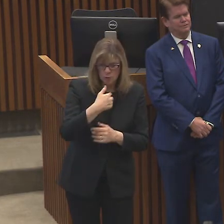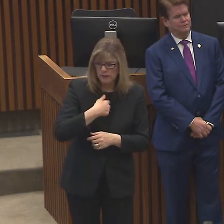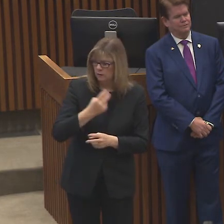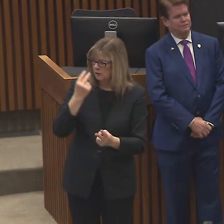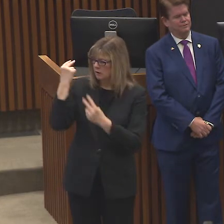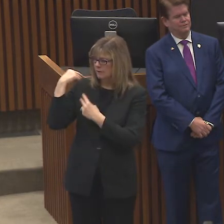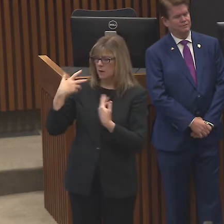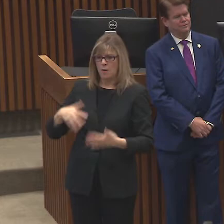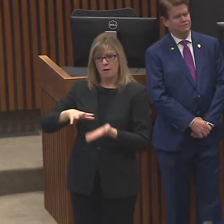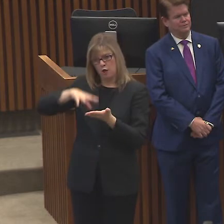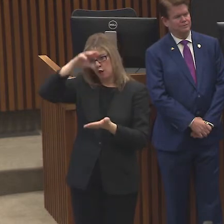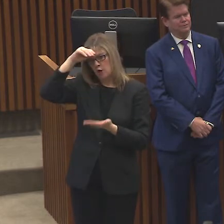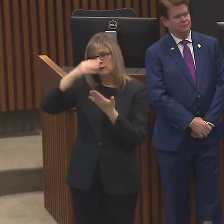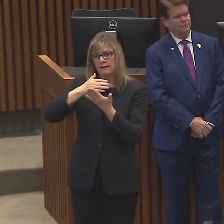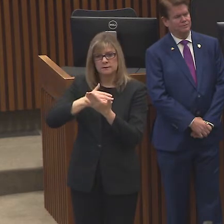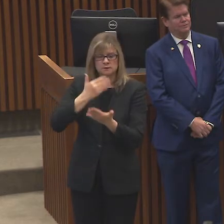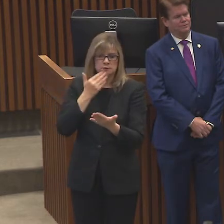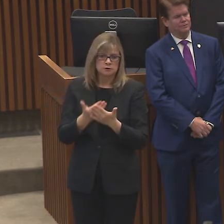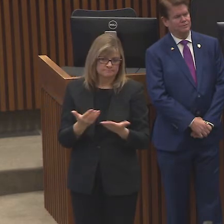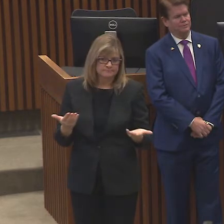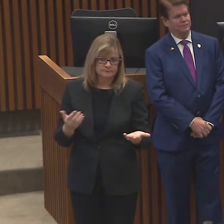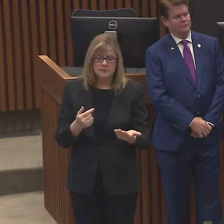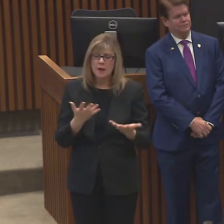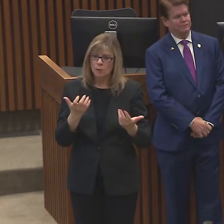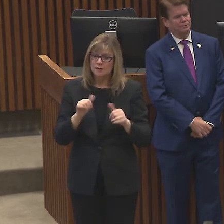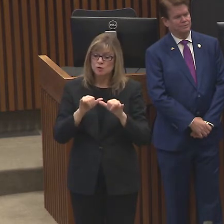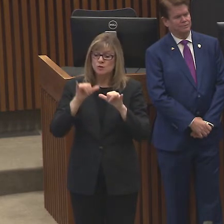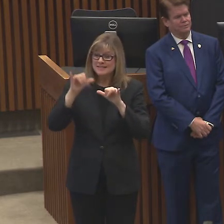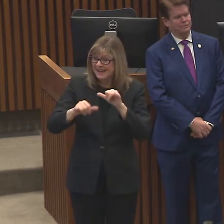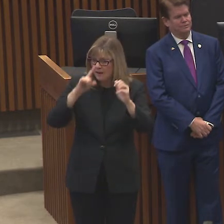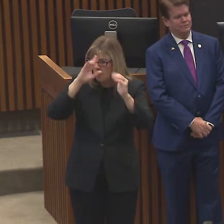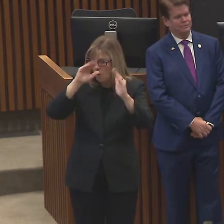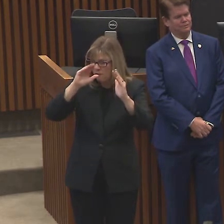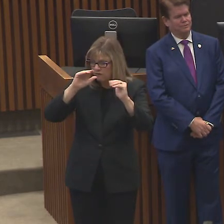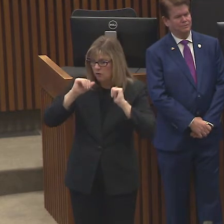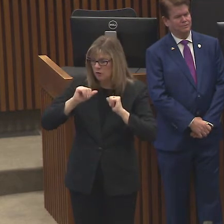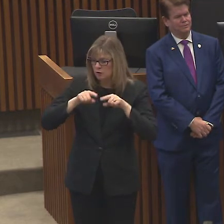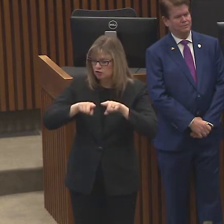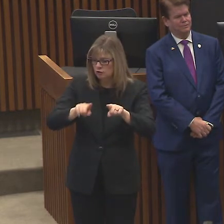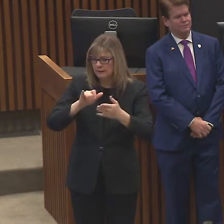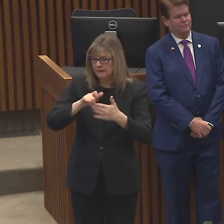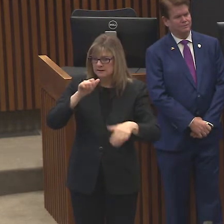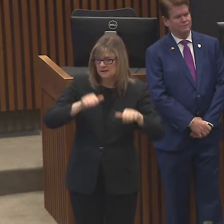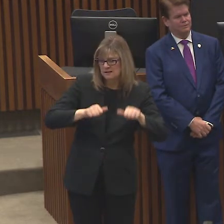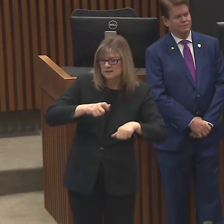I want us to stay hopeful and optimistic at a time of uncertainty. So thank you all again.